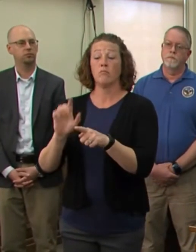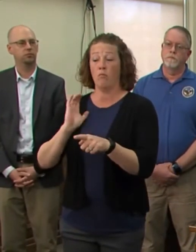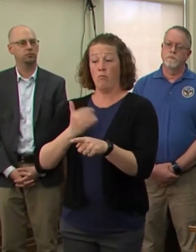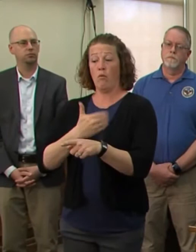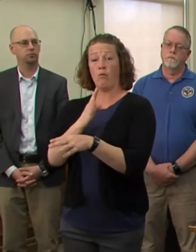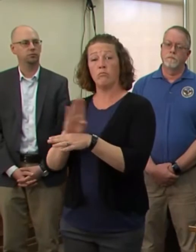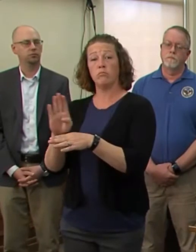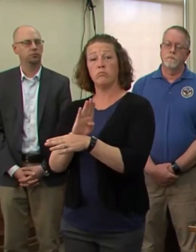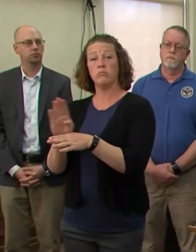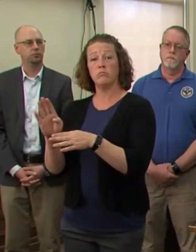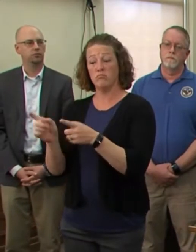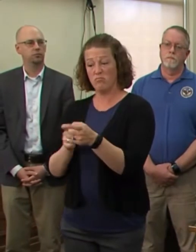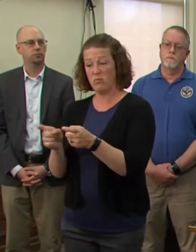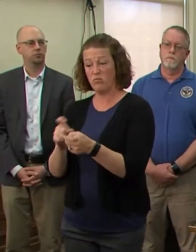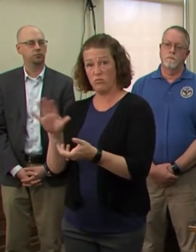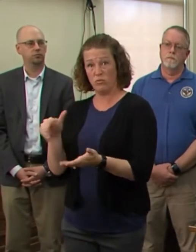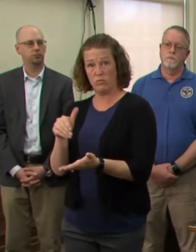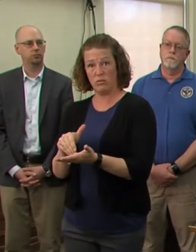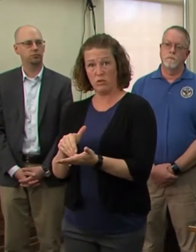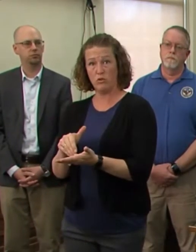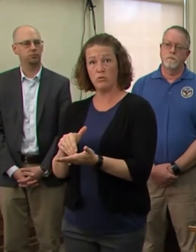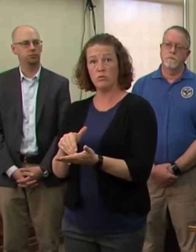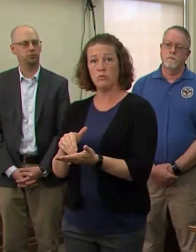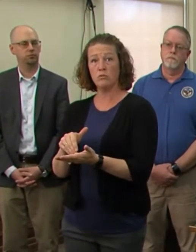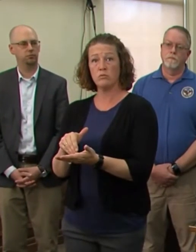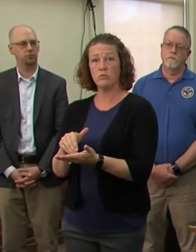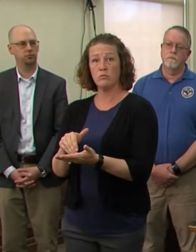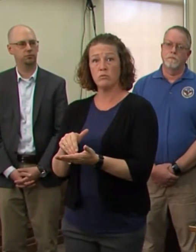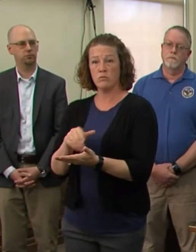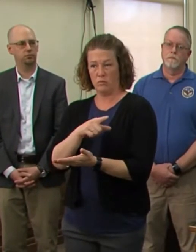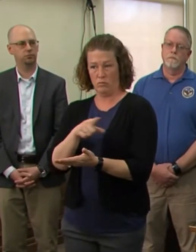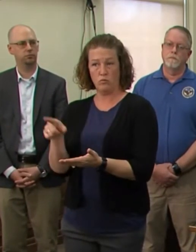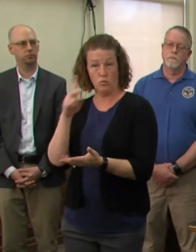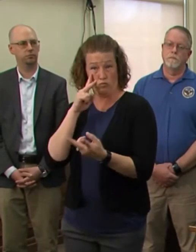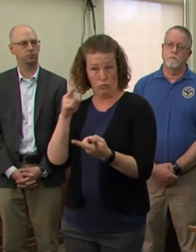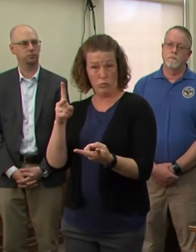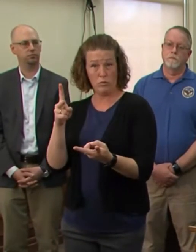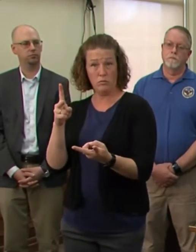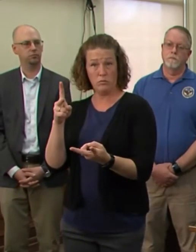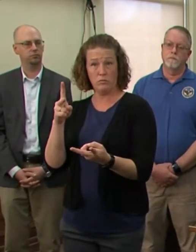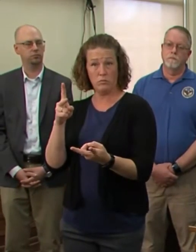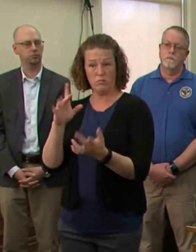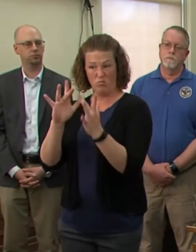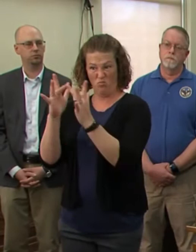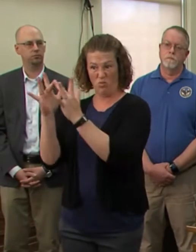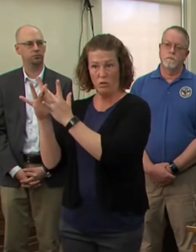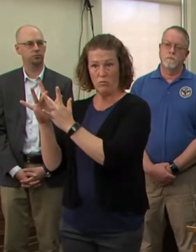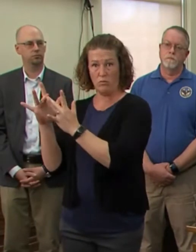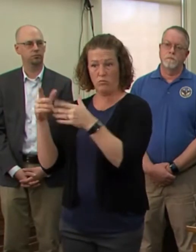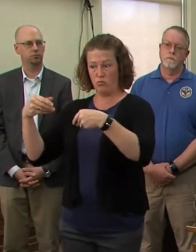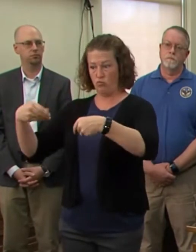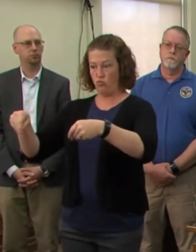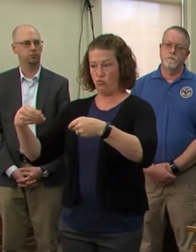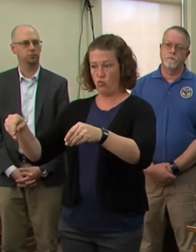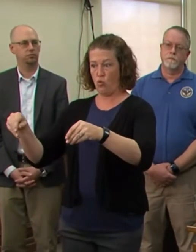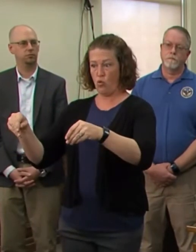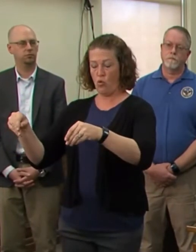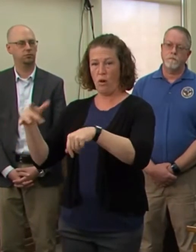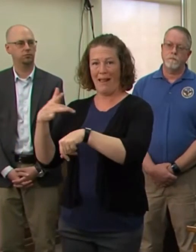We have all seen photos online of bare store shelves. There have been a lot of warnings about